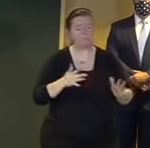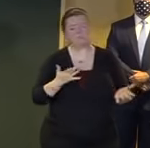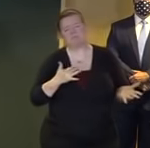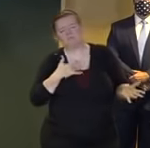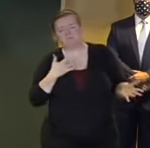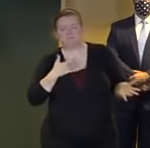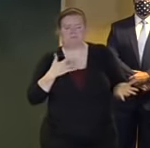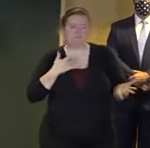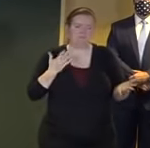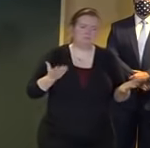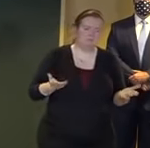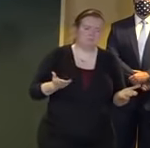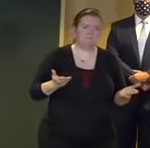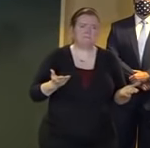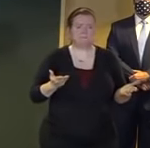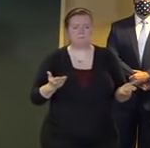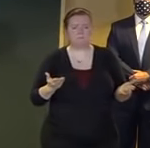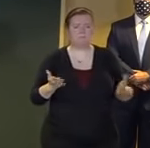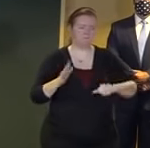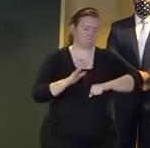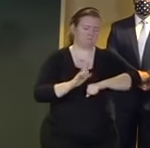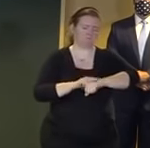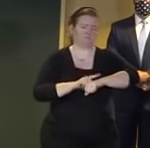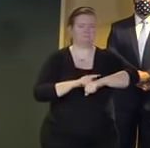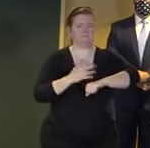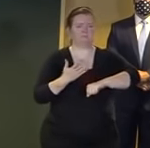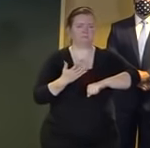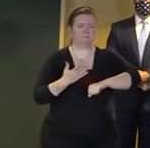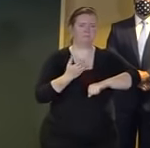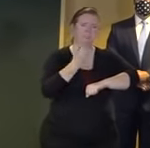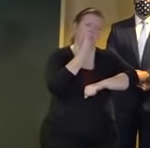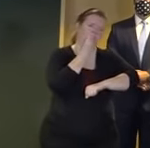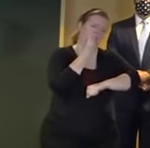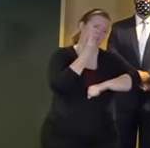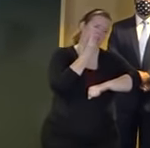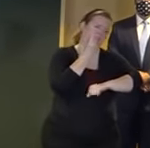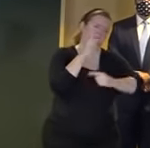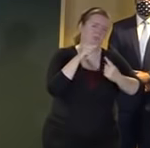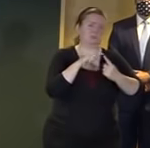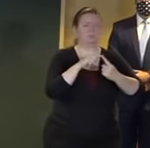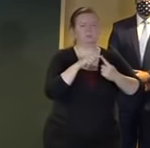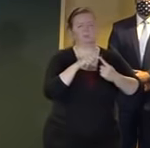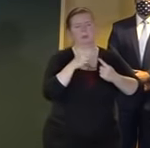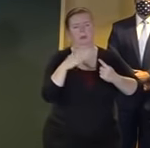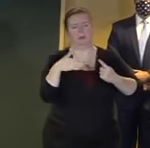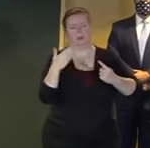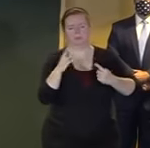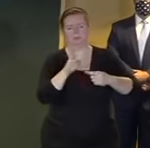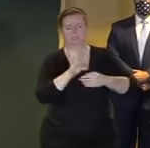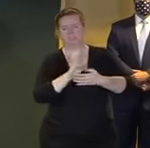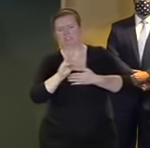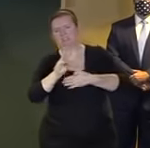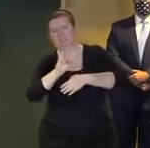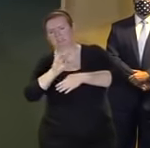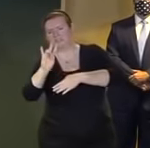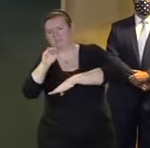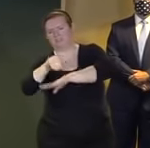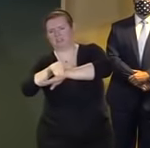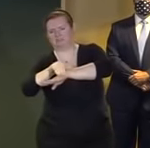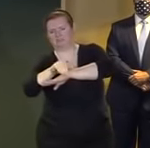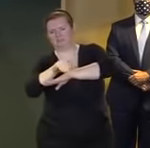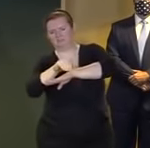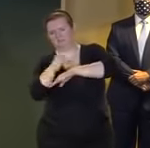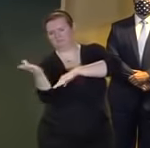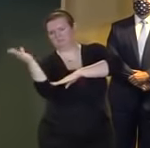early to mid evening tonight would be my best guess in terms of what the the sweet spot of this storm is so you're looking at